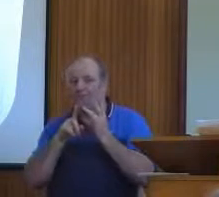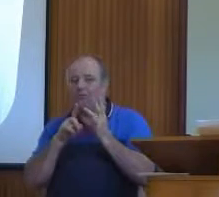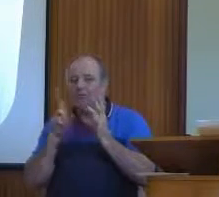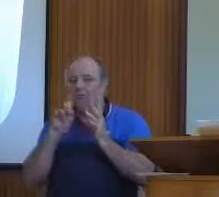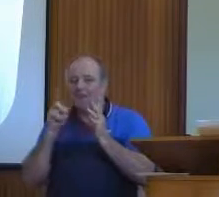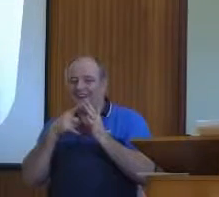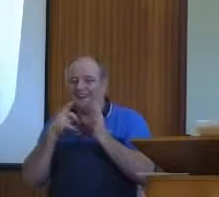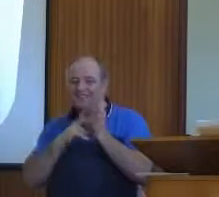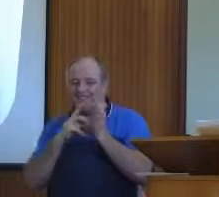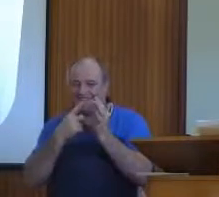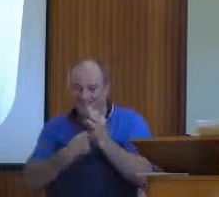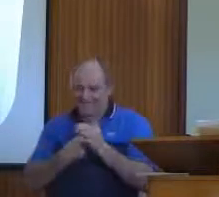Are there any conditions?